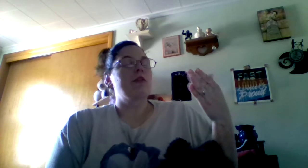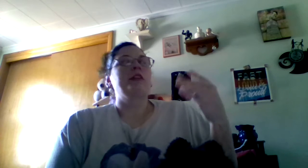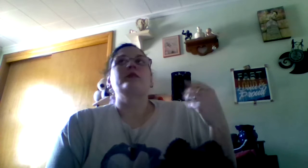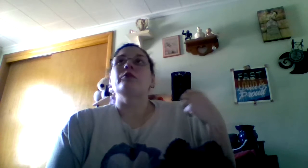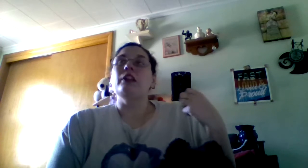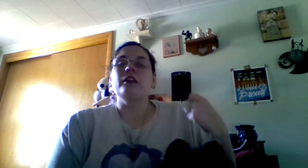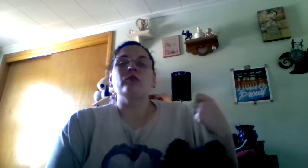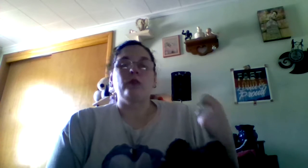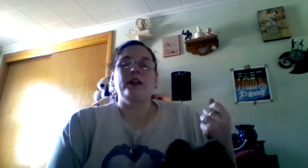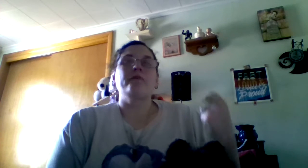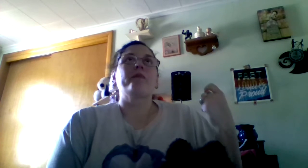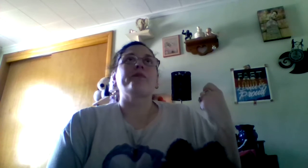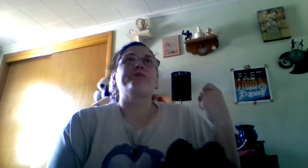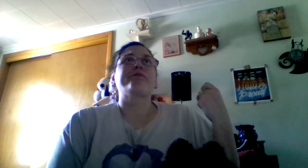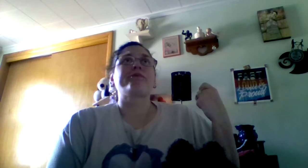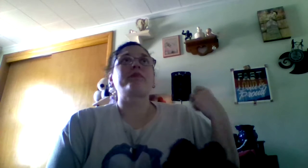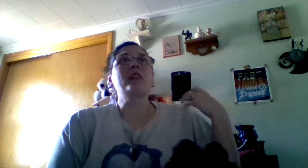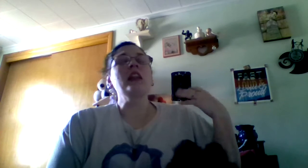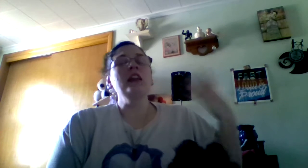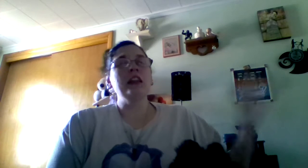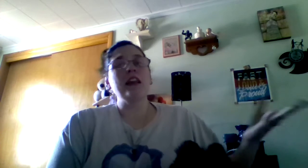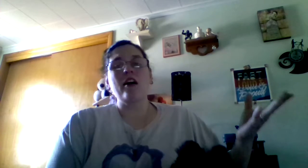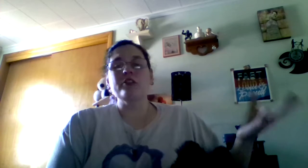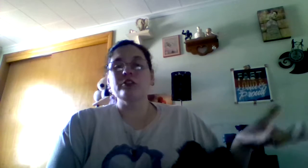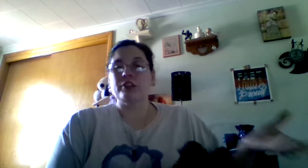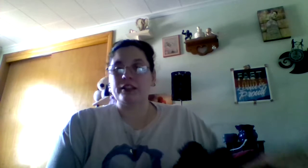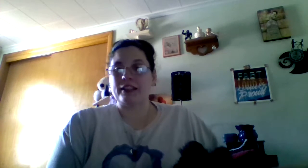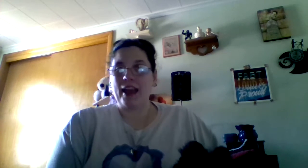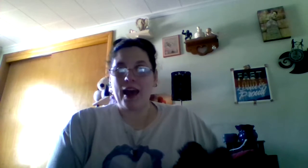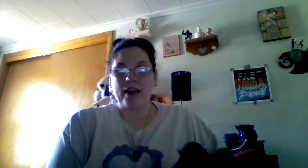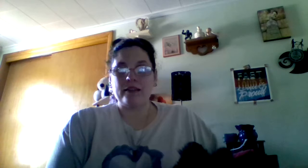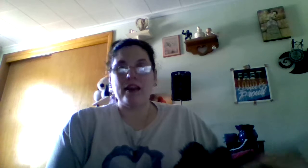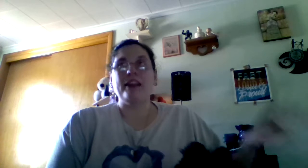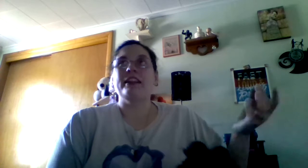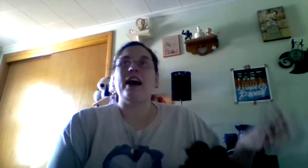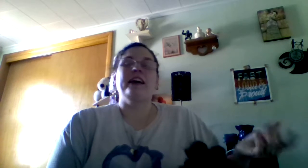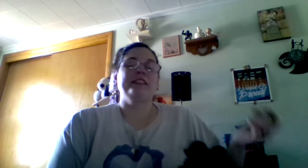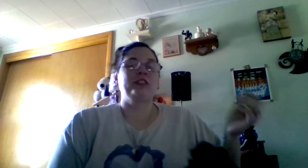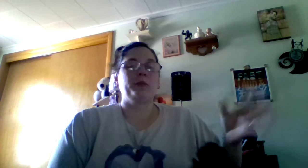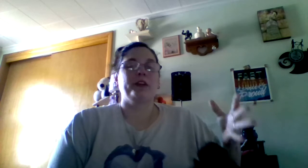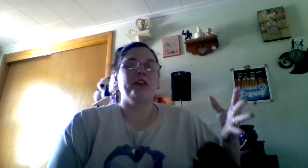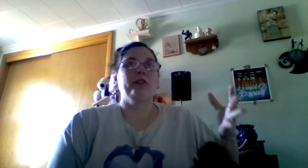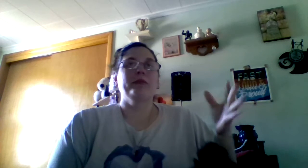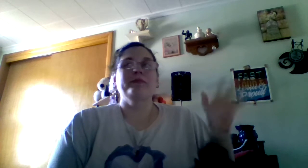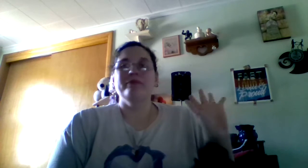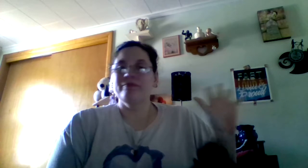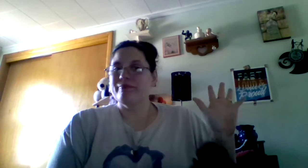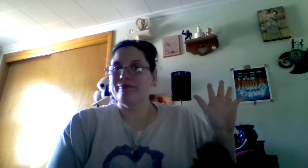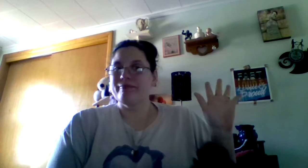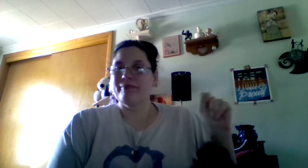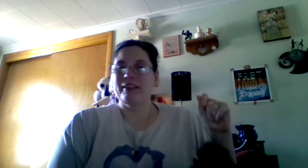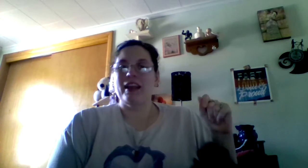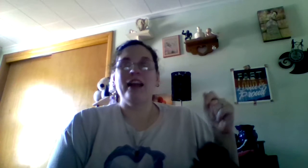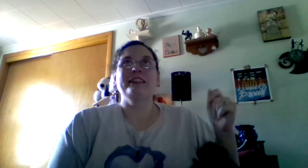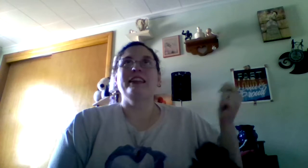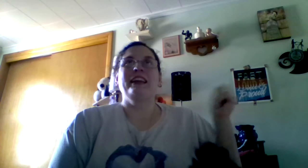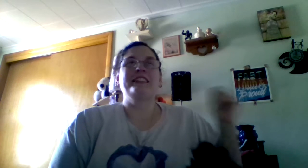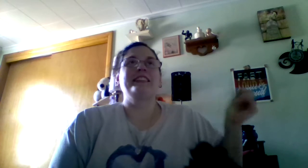is really sweet, he also took the cat, and the cat is super cute. And it's